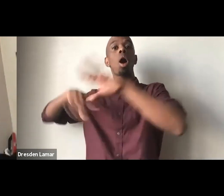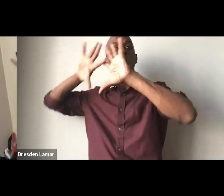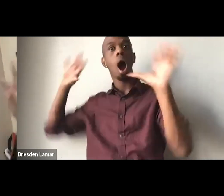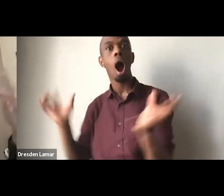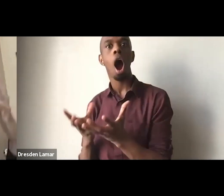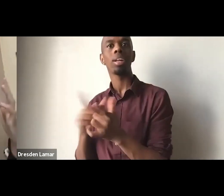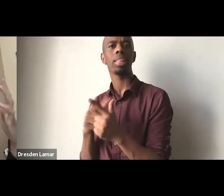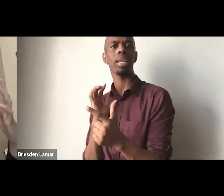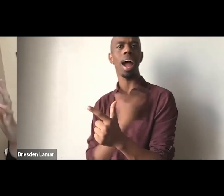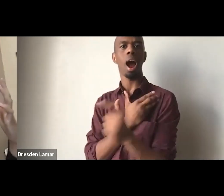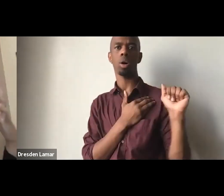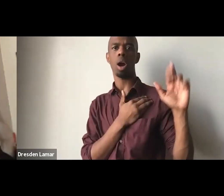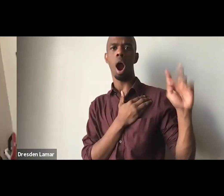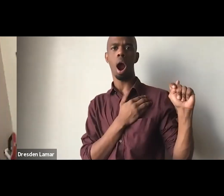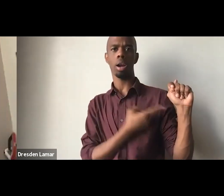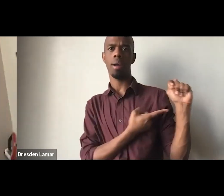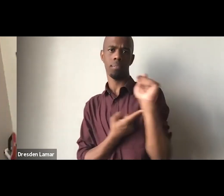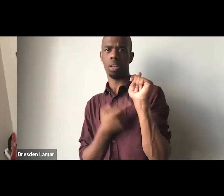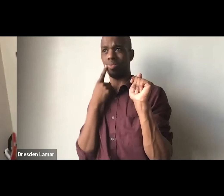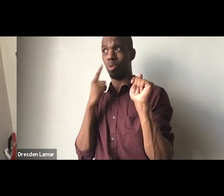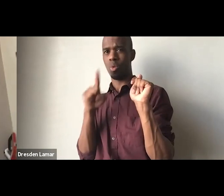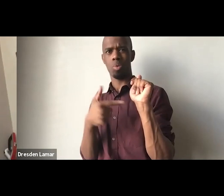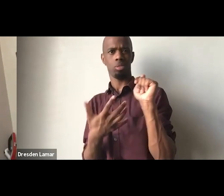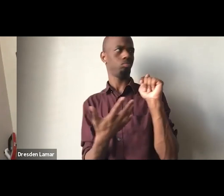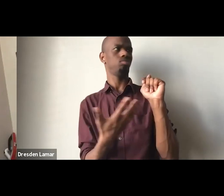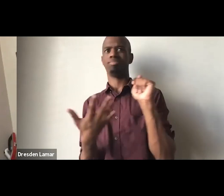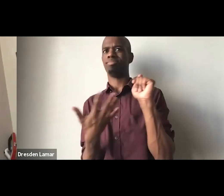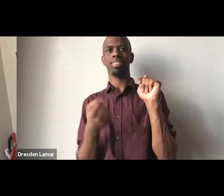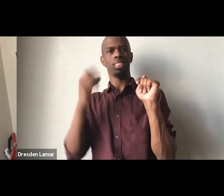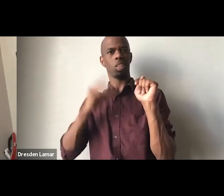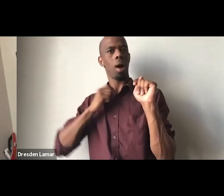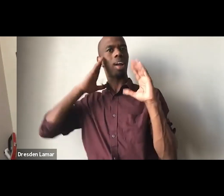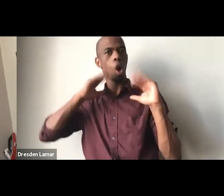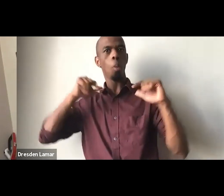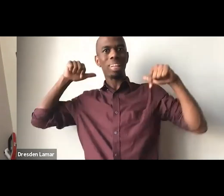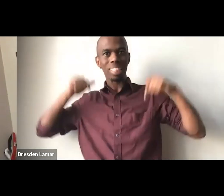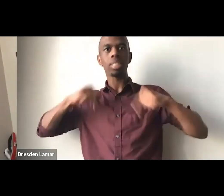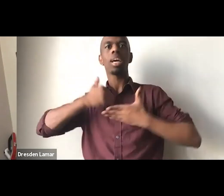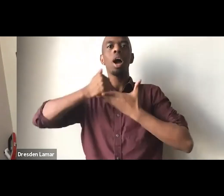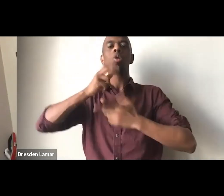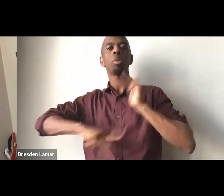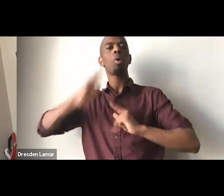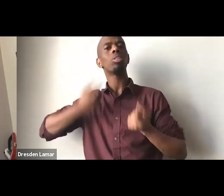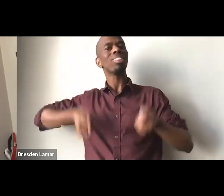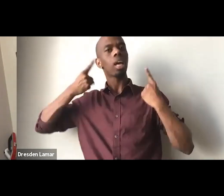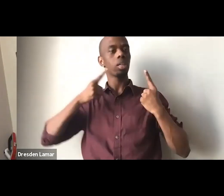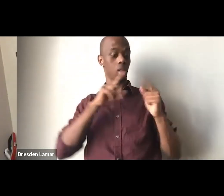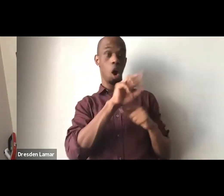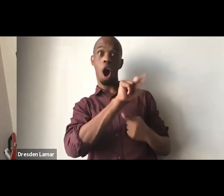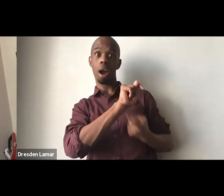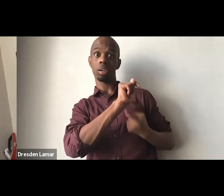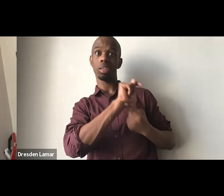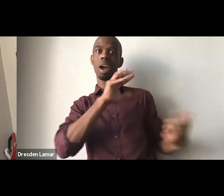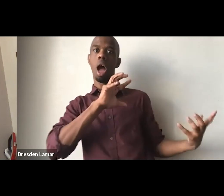that it brings more people into the fold of art as service and art as humanity. So